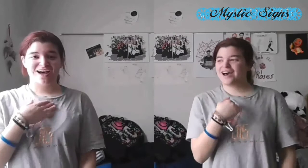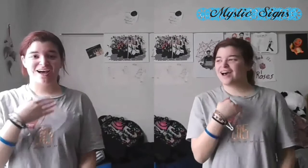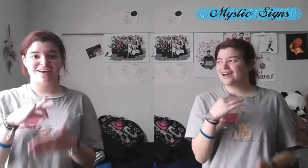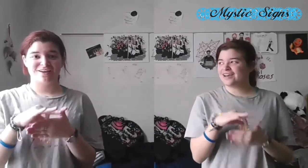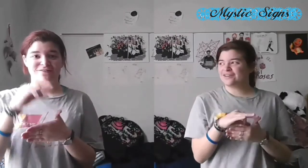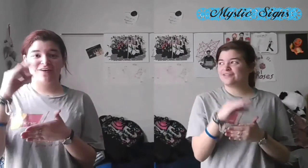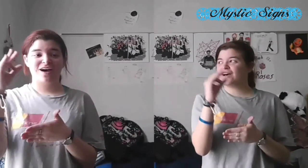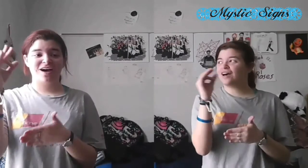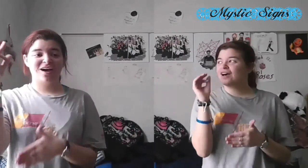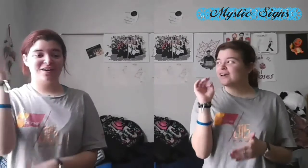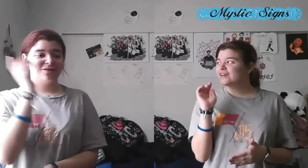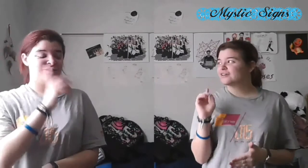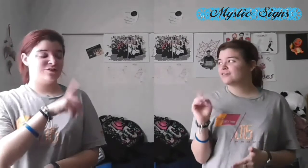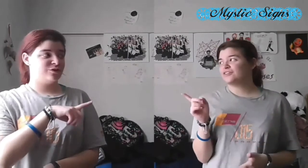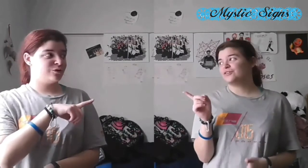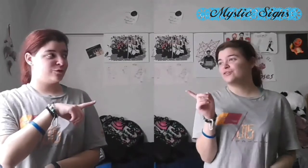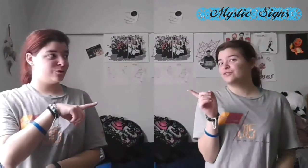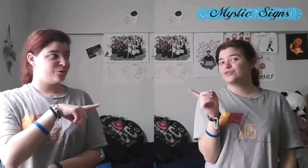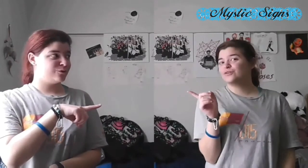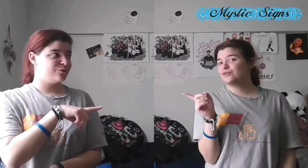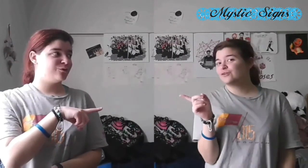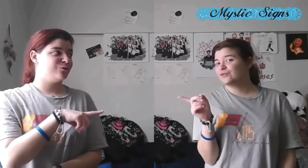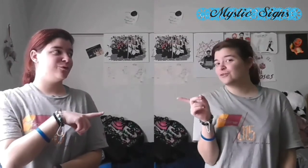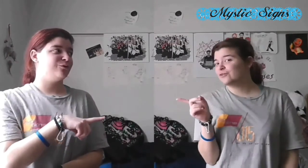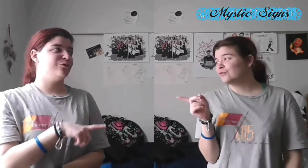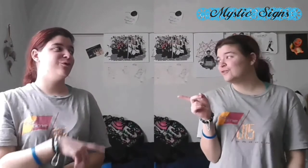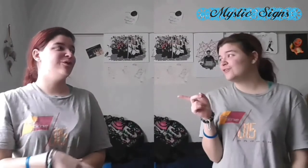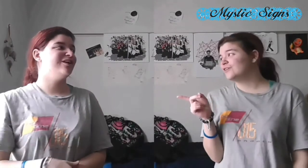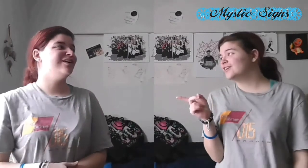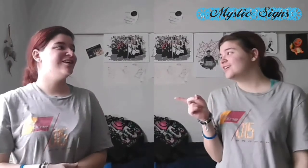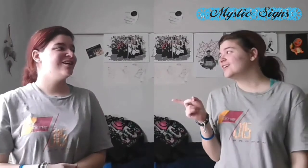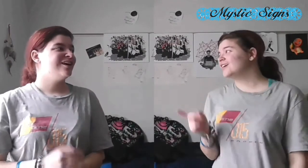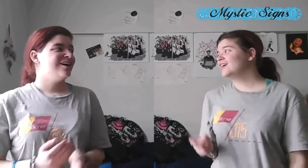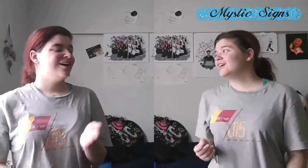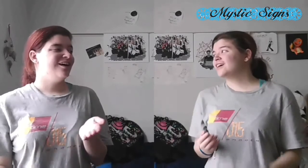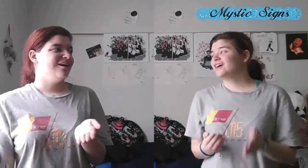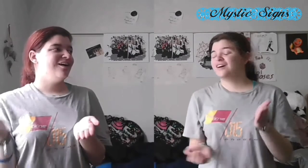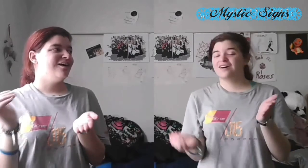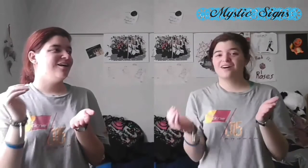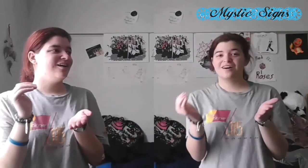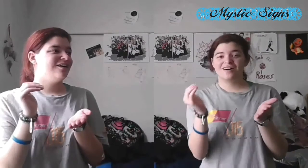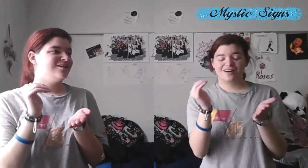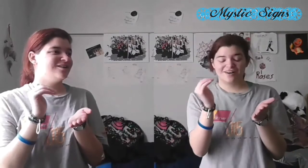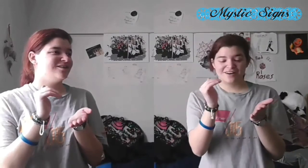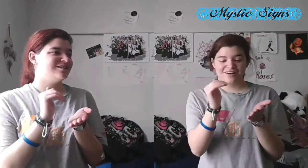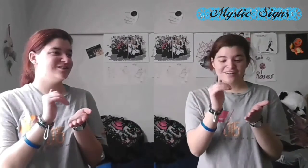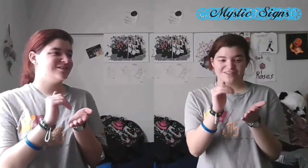I'd find you again.